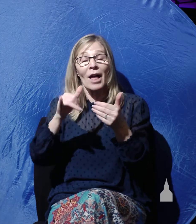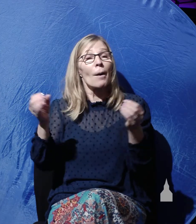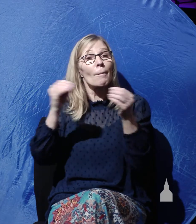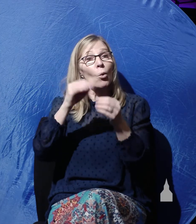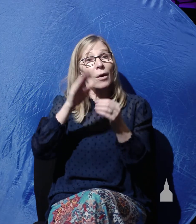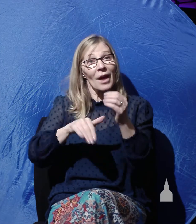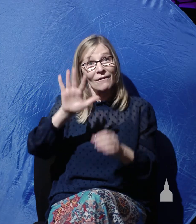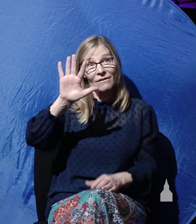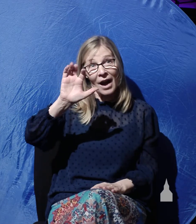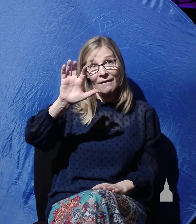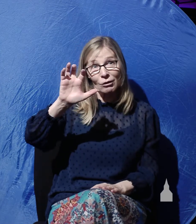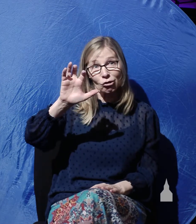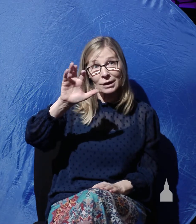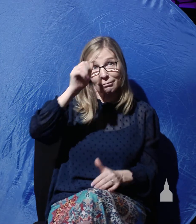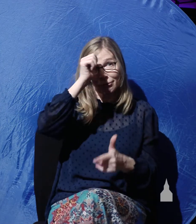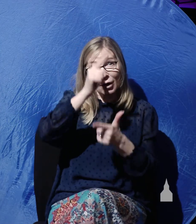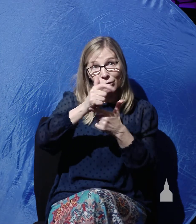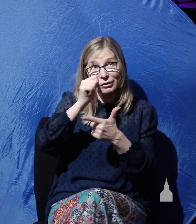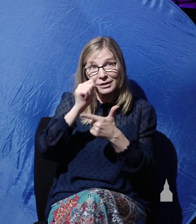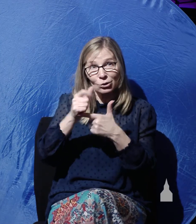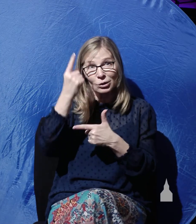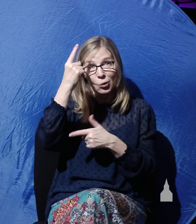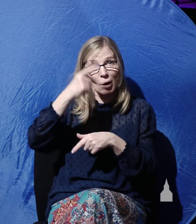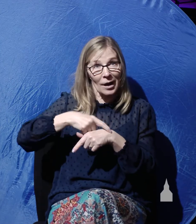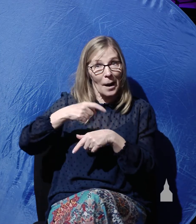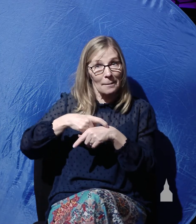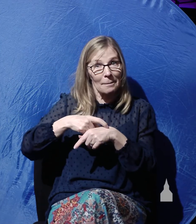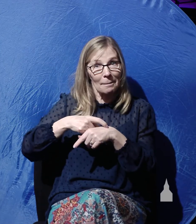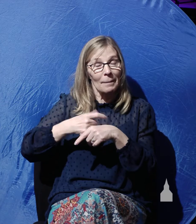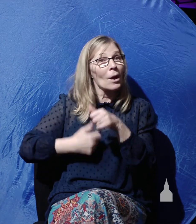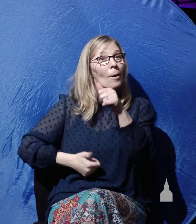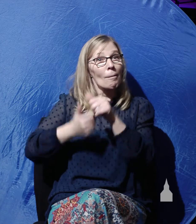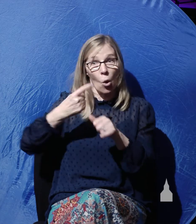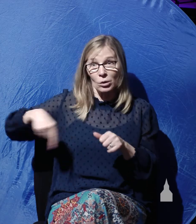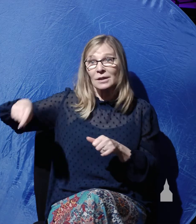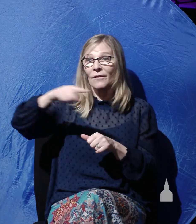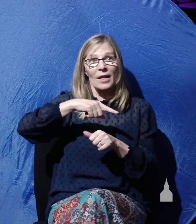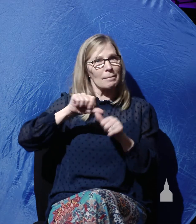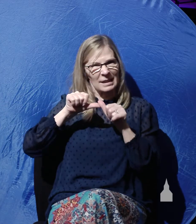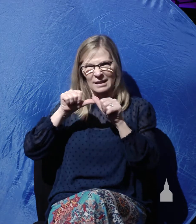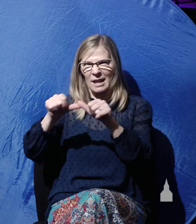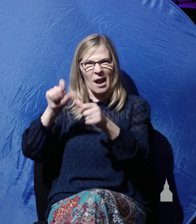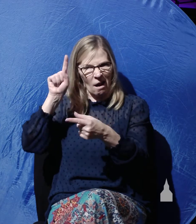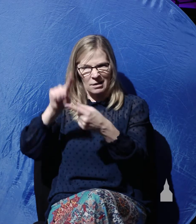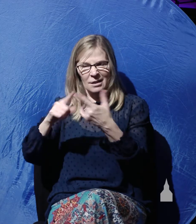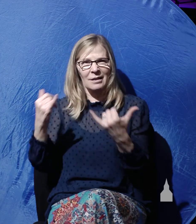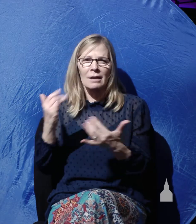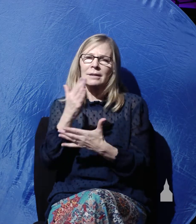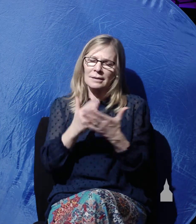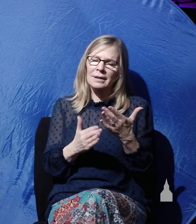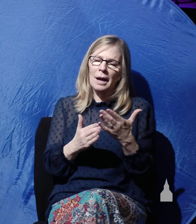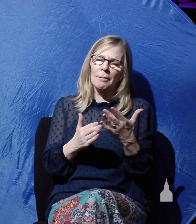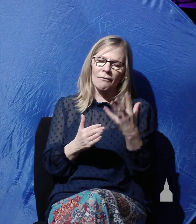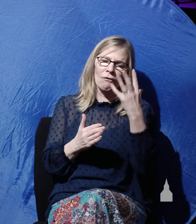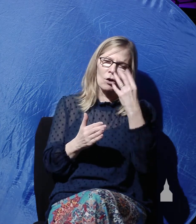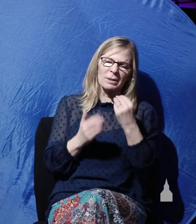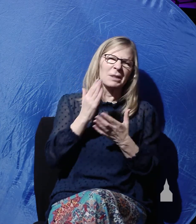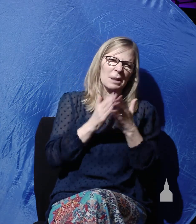brethren at one time, most of whom remain until now, but some have fallen asleep, meaning some have died.